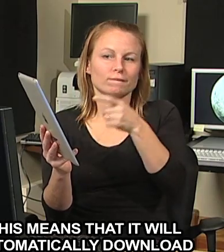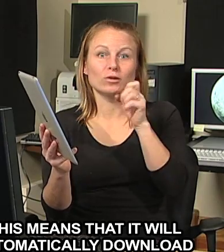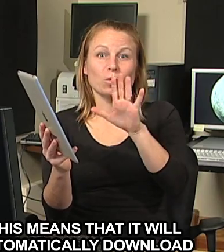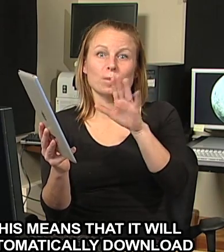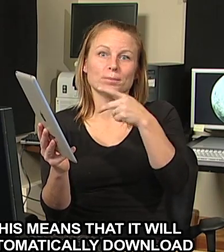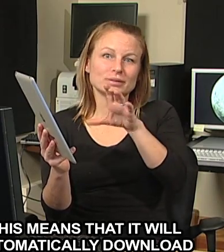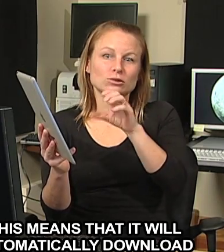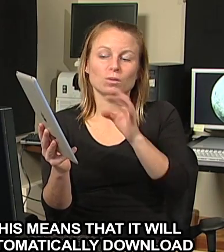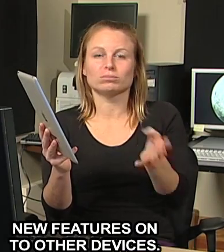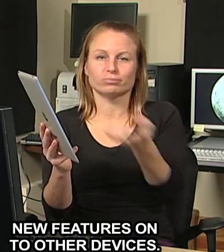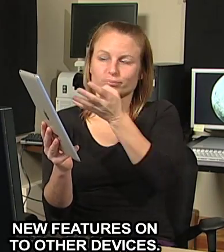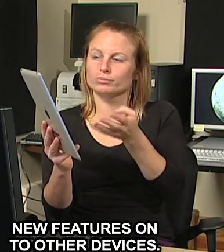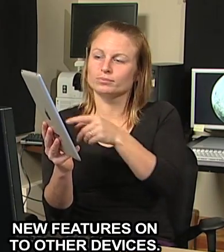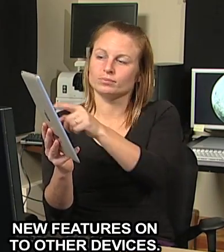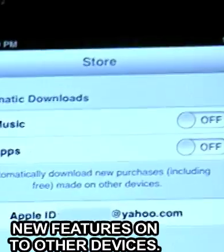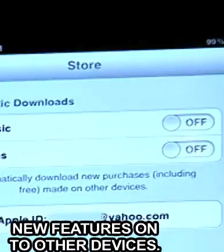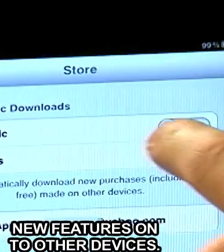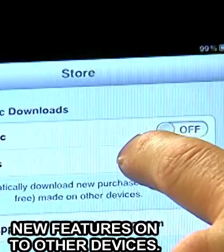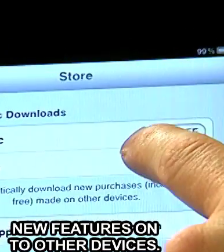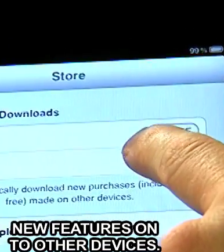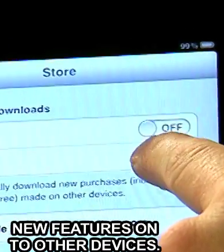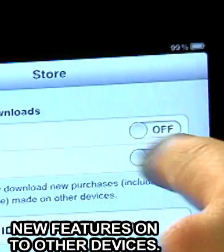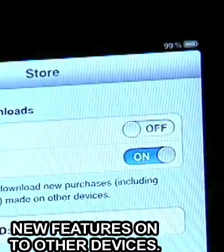new features onto other devices.